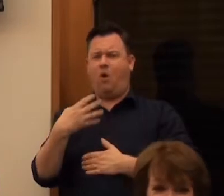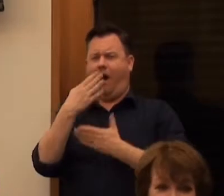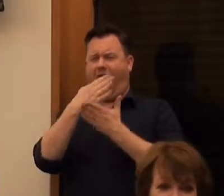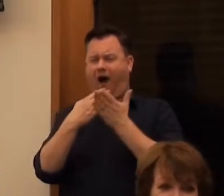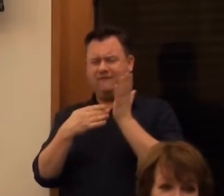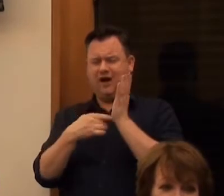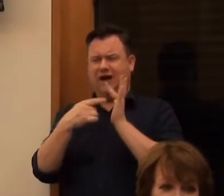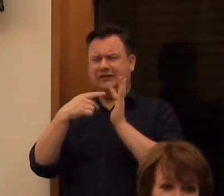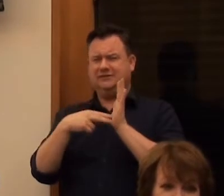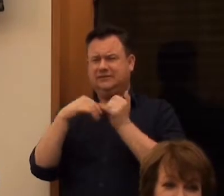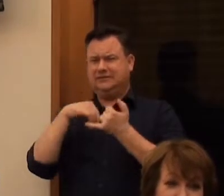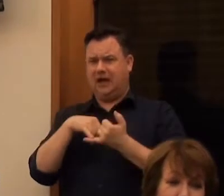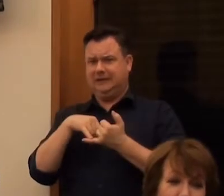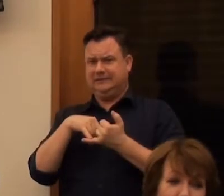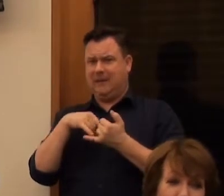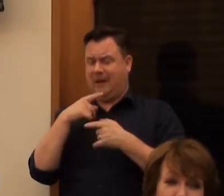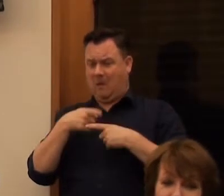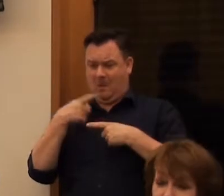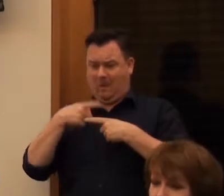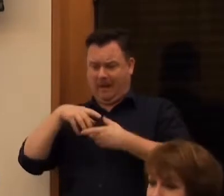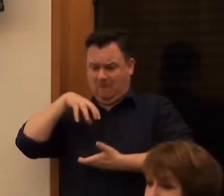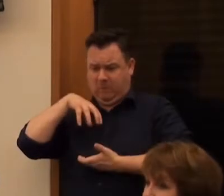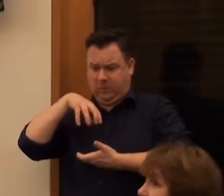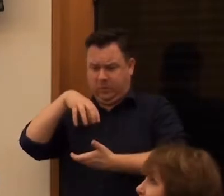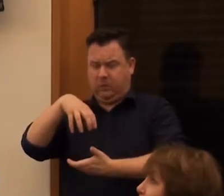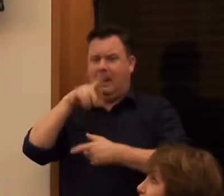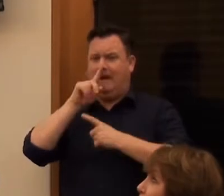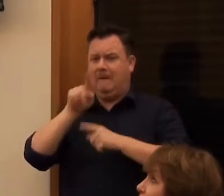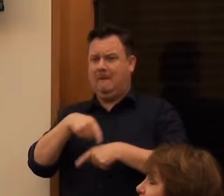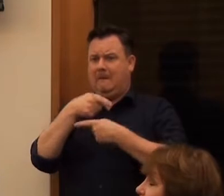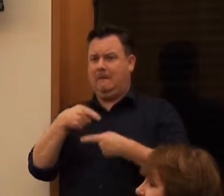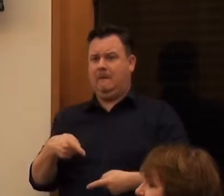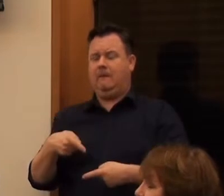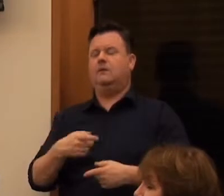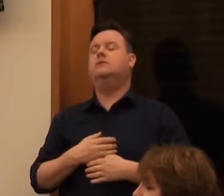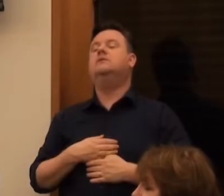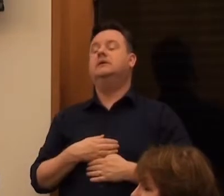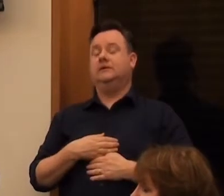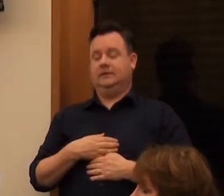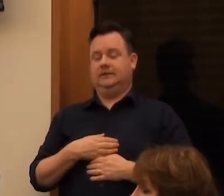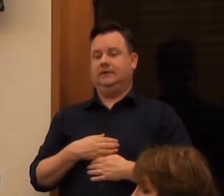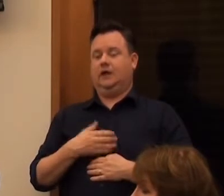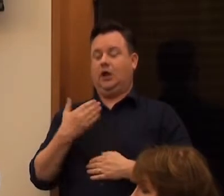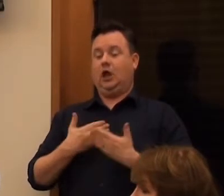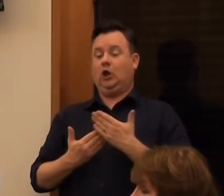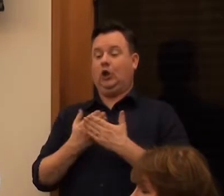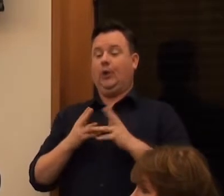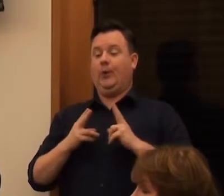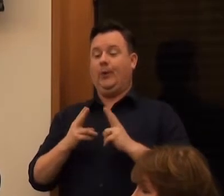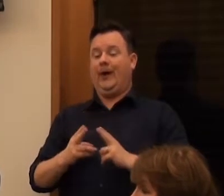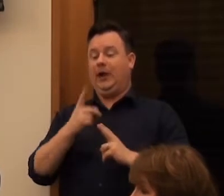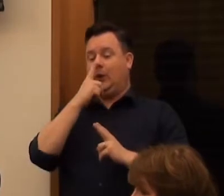And it's a bit unlikely that can happen. So then I looked into this new way you can make